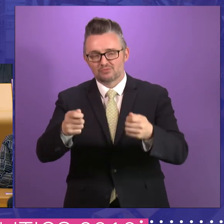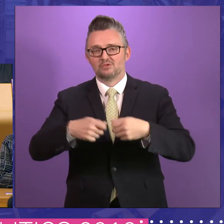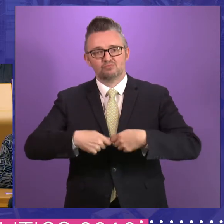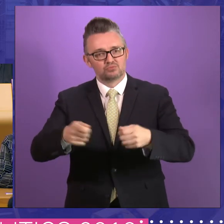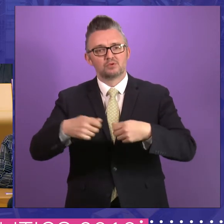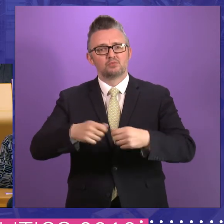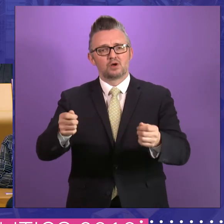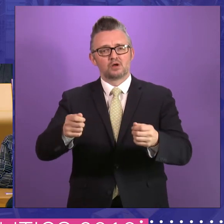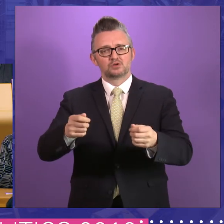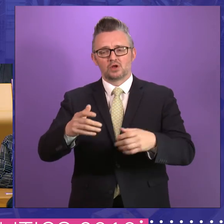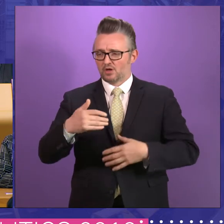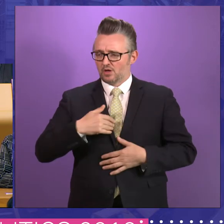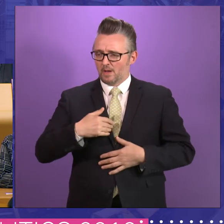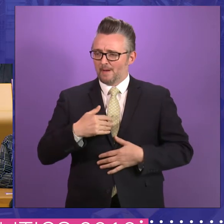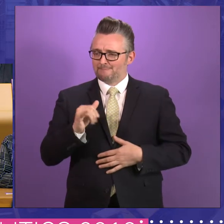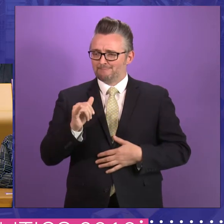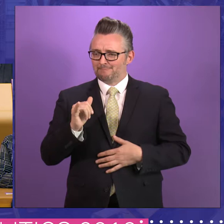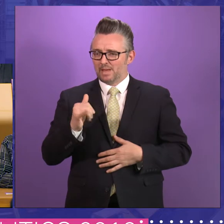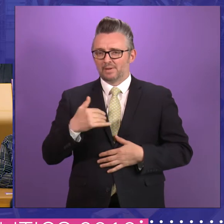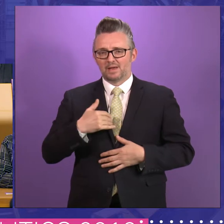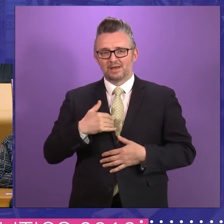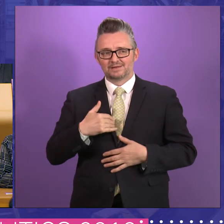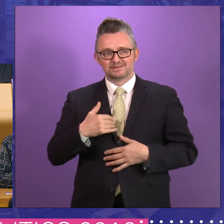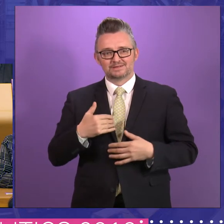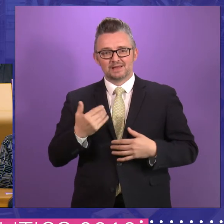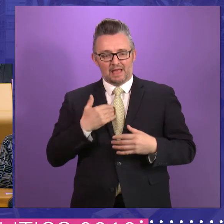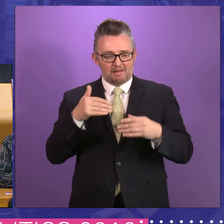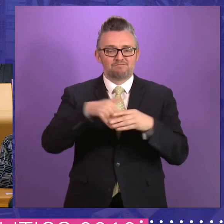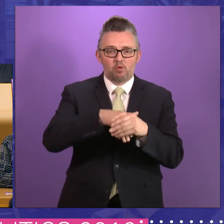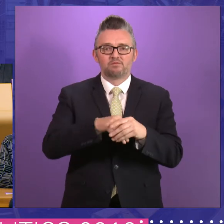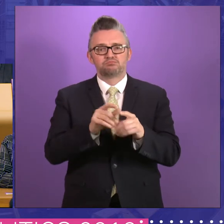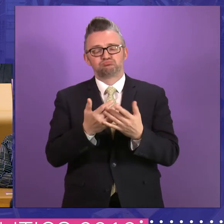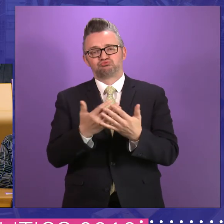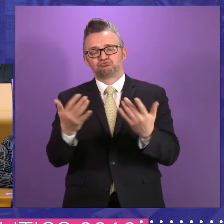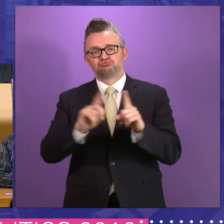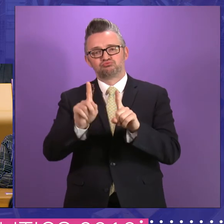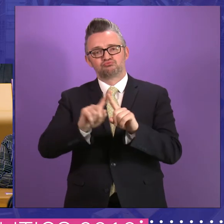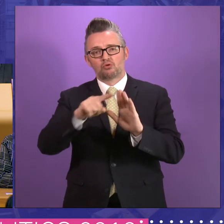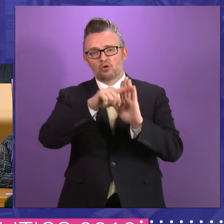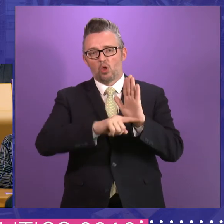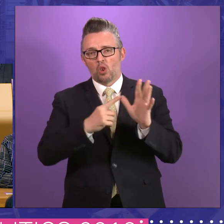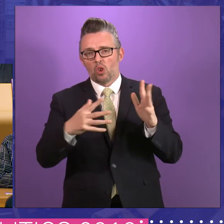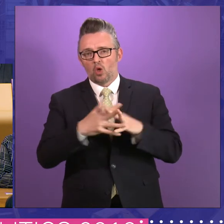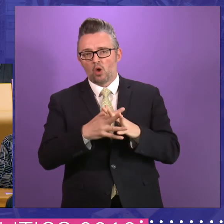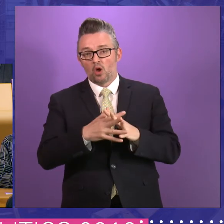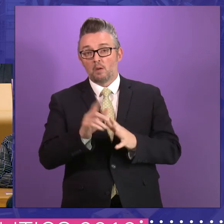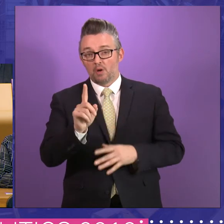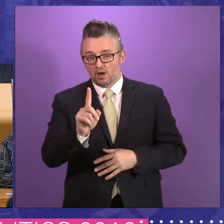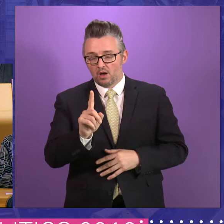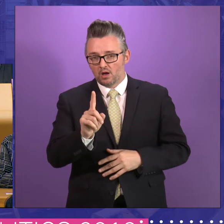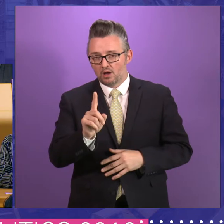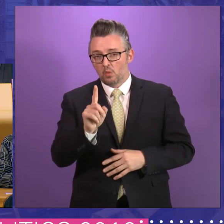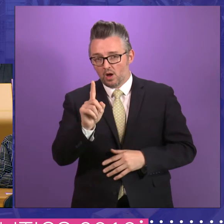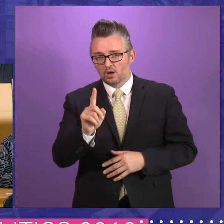probably I was part of countless pieces of legislation. But I spent about one